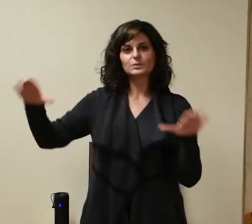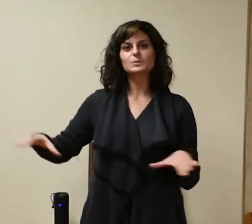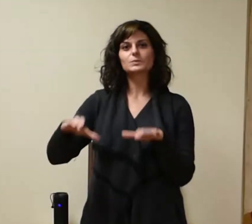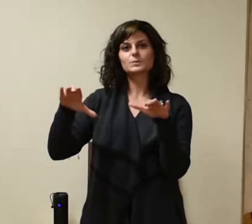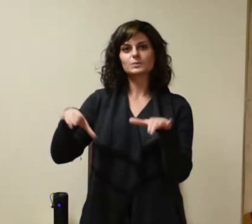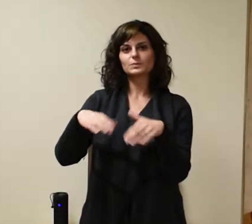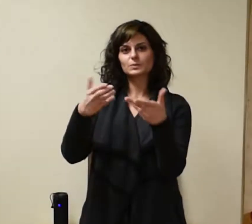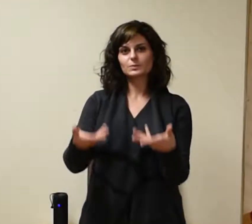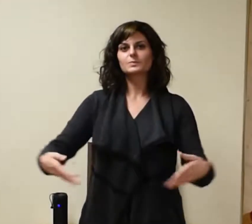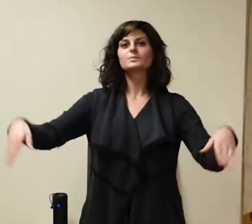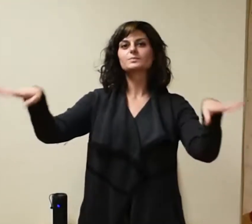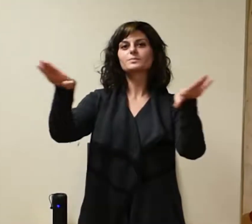done.